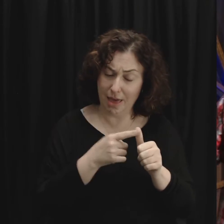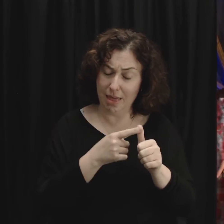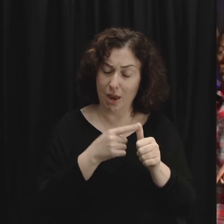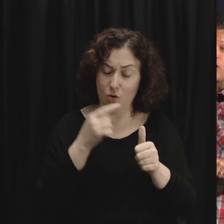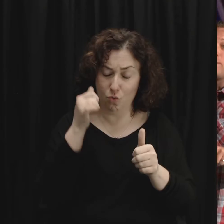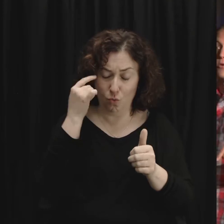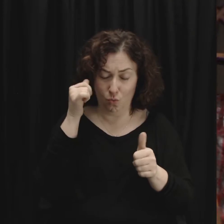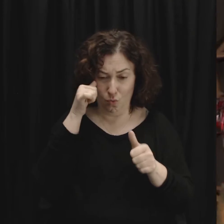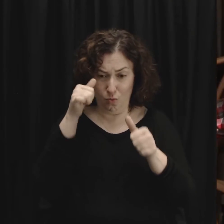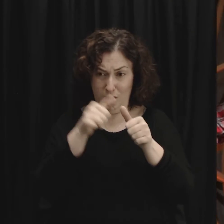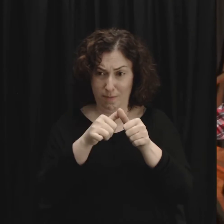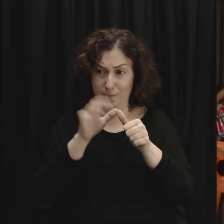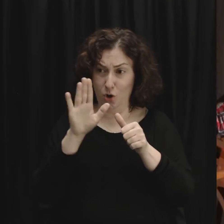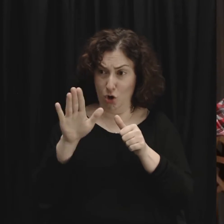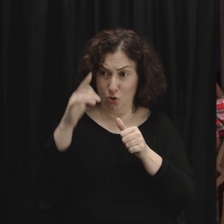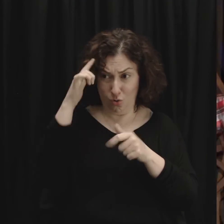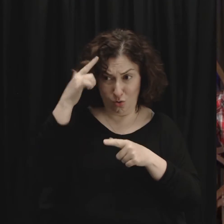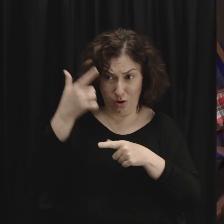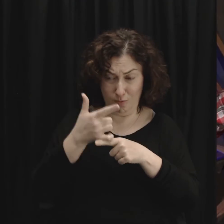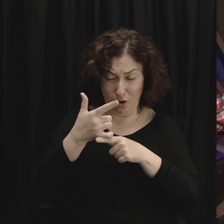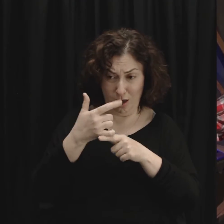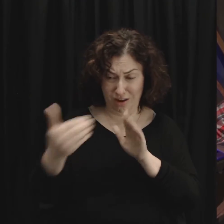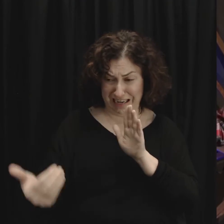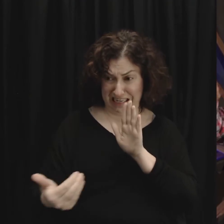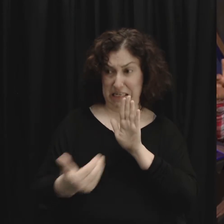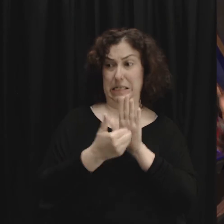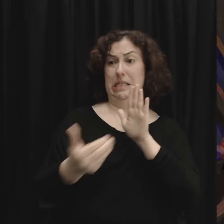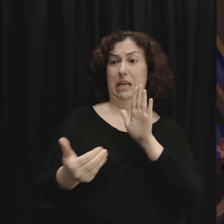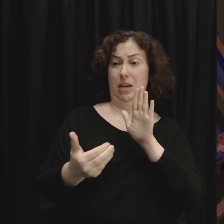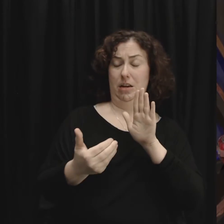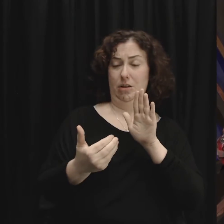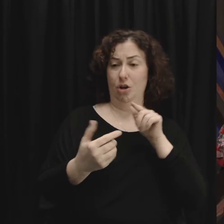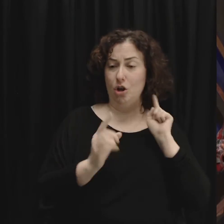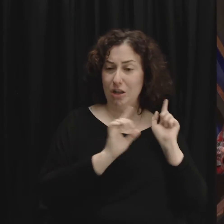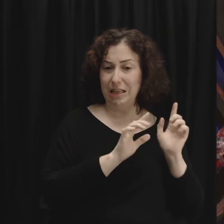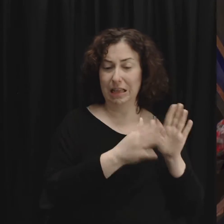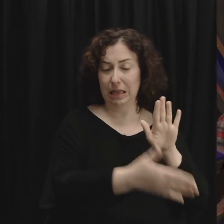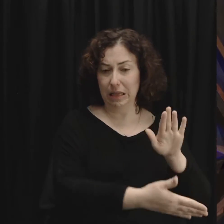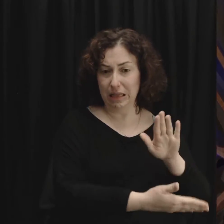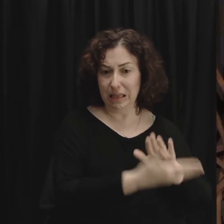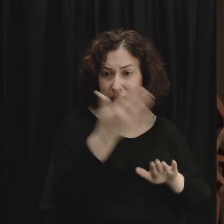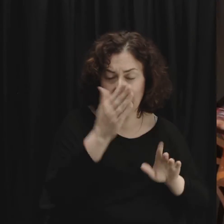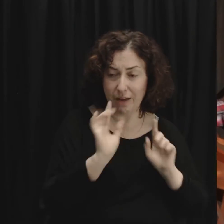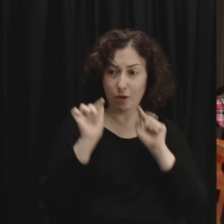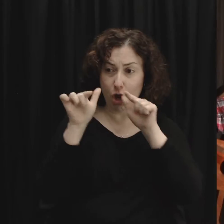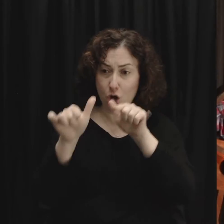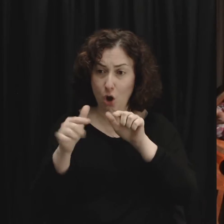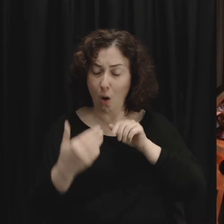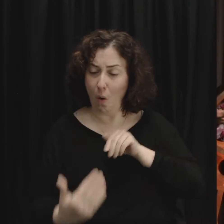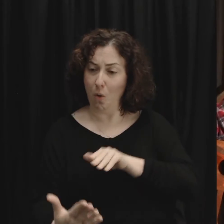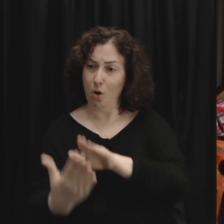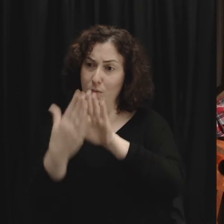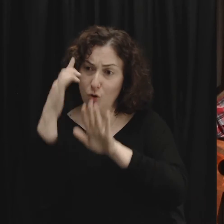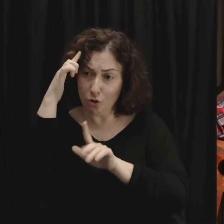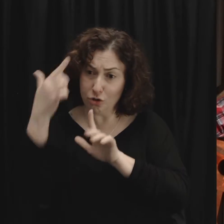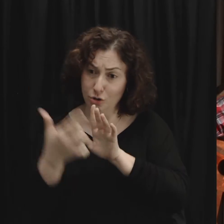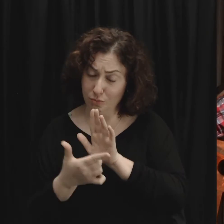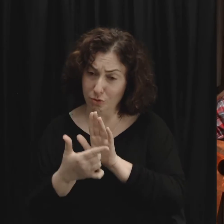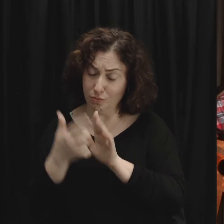go be reconciled to your brother do you see this goal that Jesus has in our physical relationships our